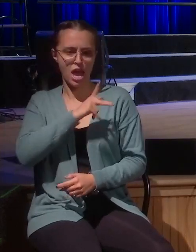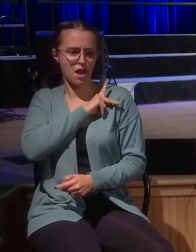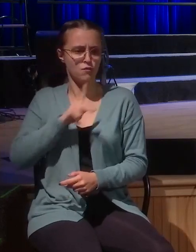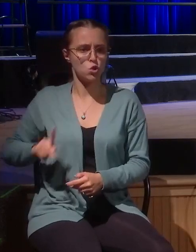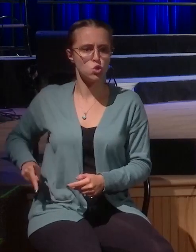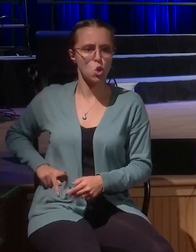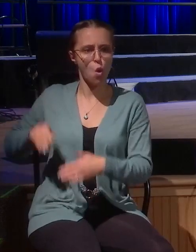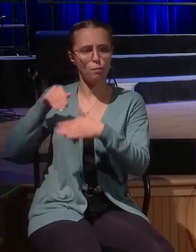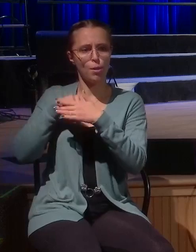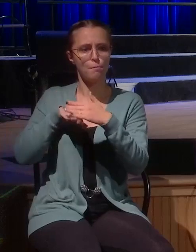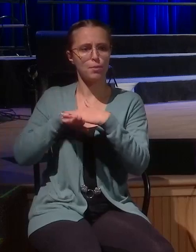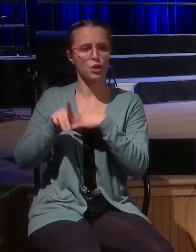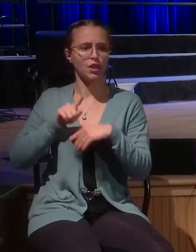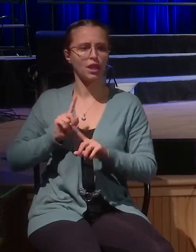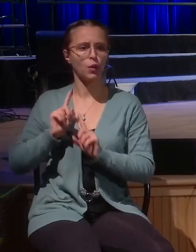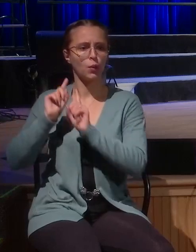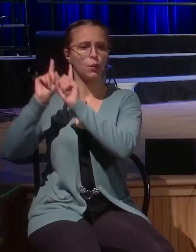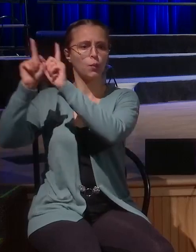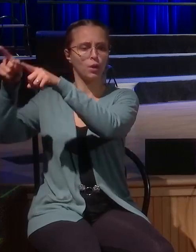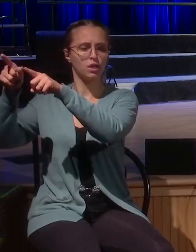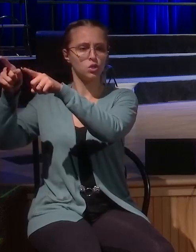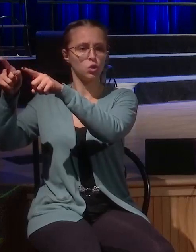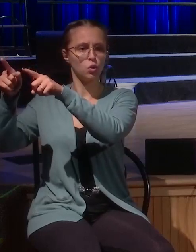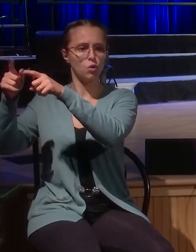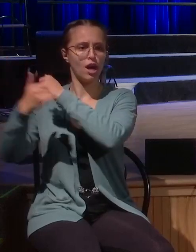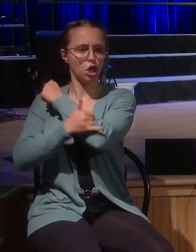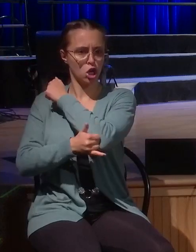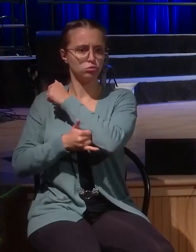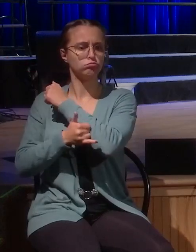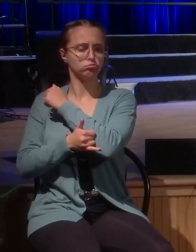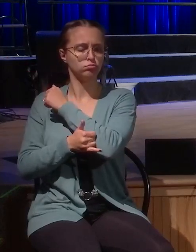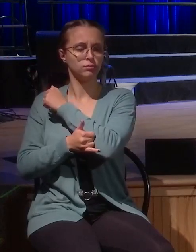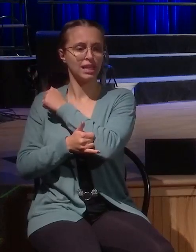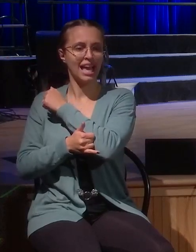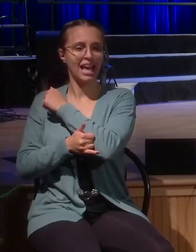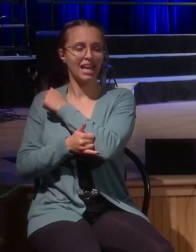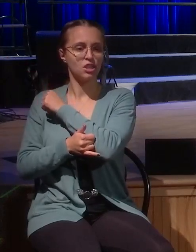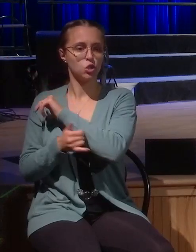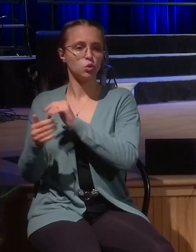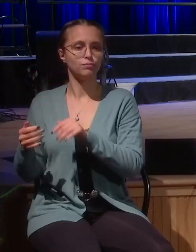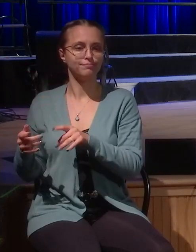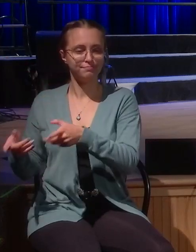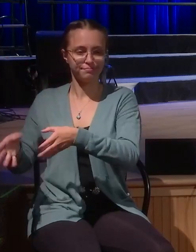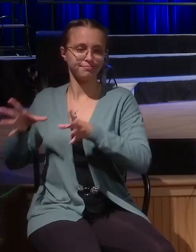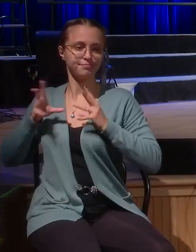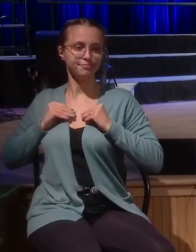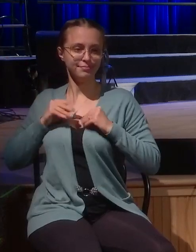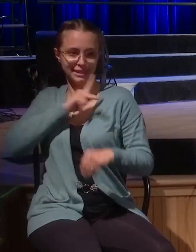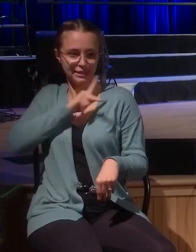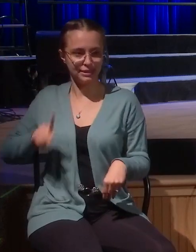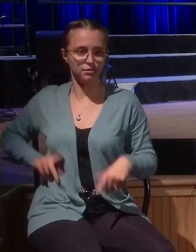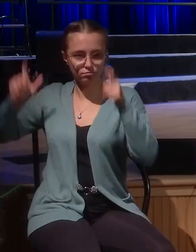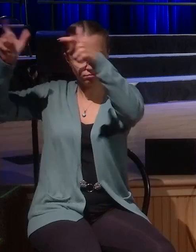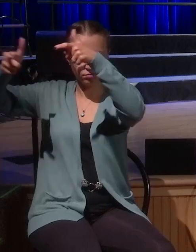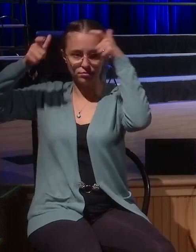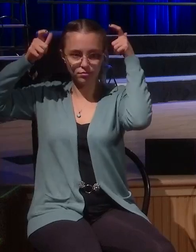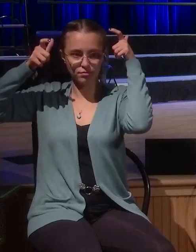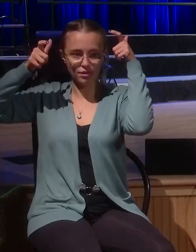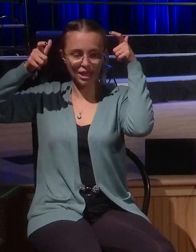appointed king and then to return when he called ten of his servants and gave them ten minas. Put this to work, he said, until I come back.